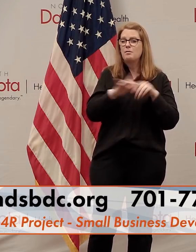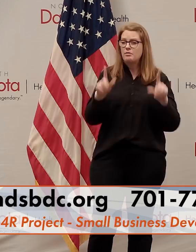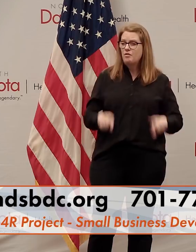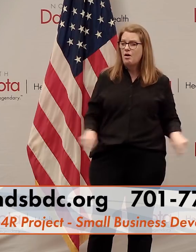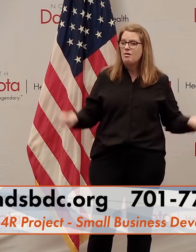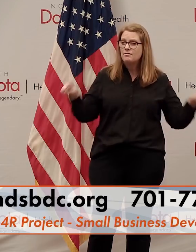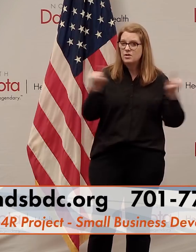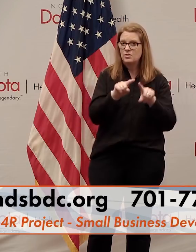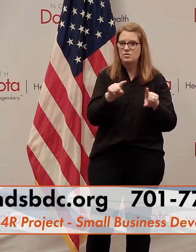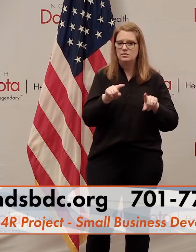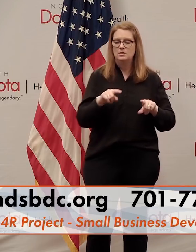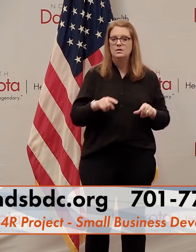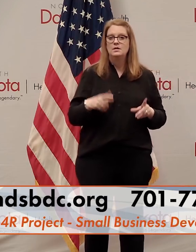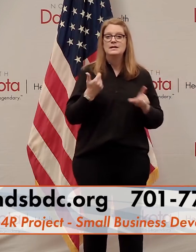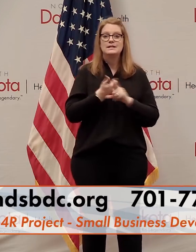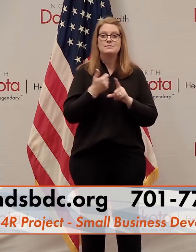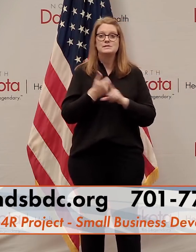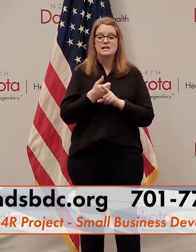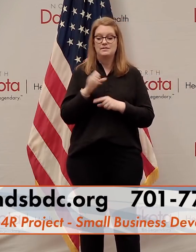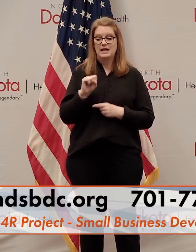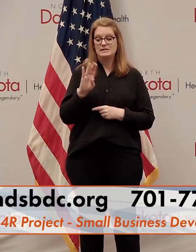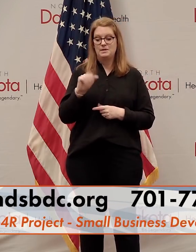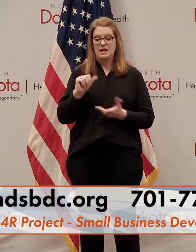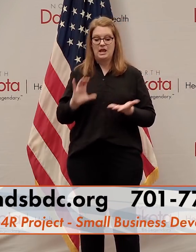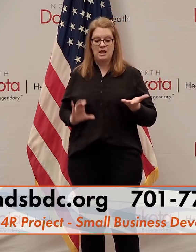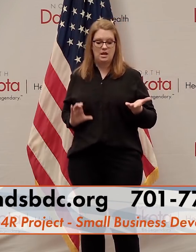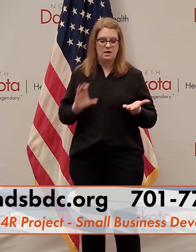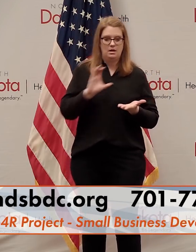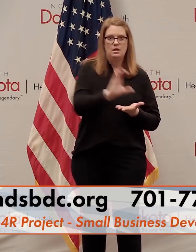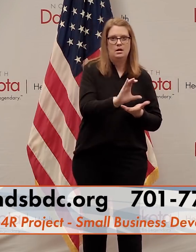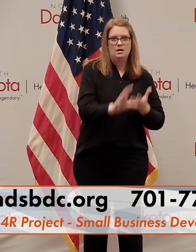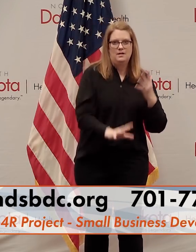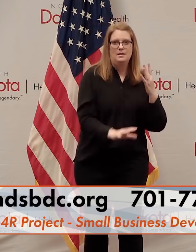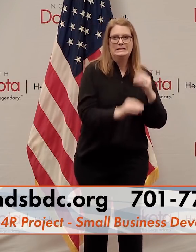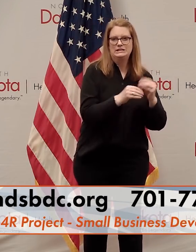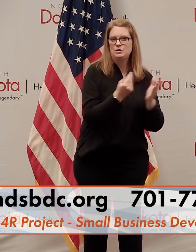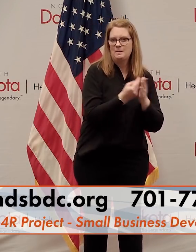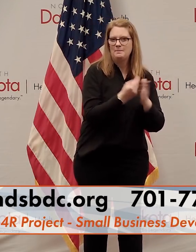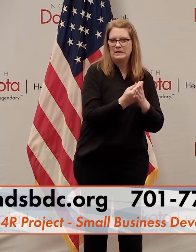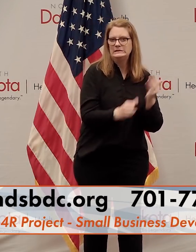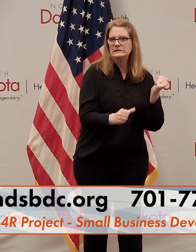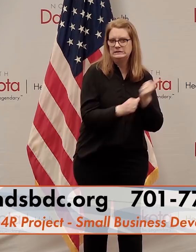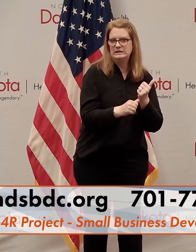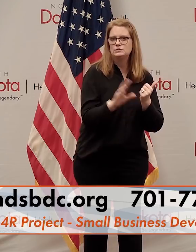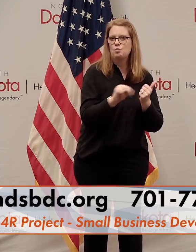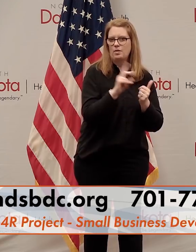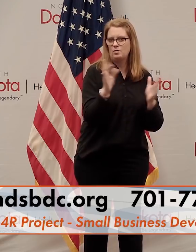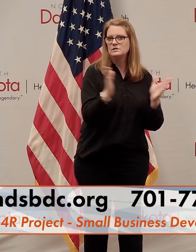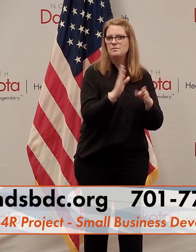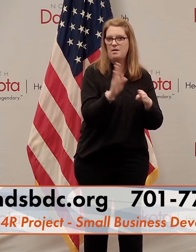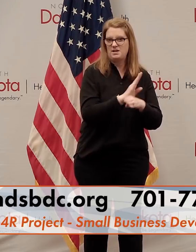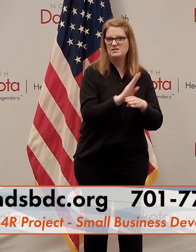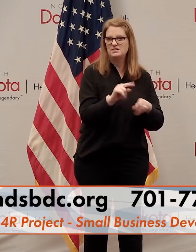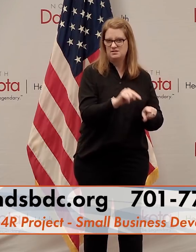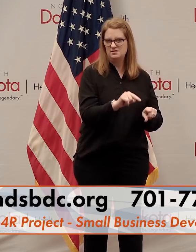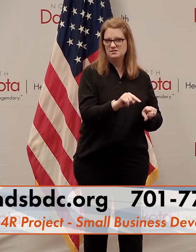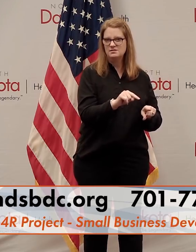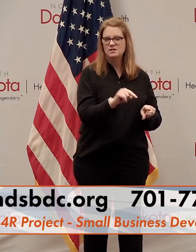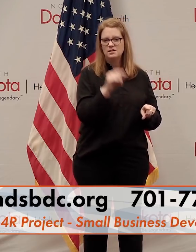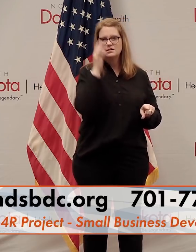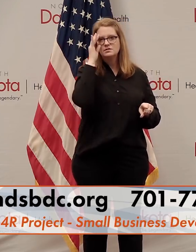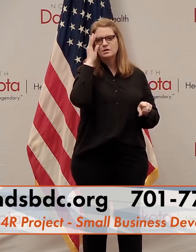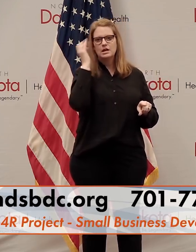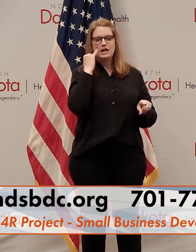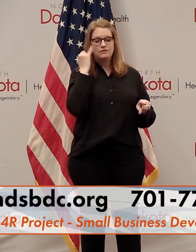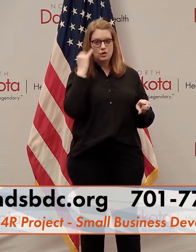They received additional funding from the SBA to increase their service capacity to assist North Dakota small businesses during these times. For